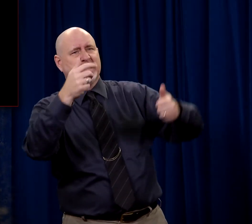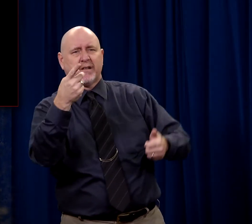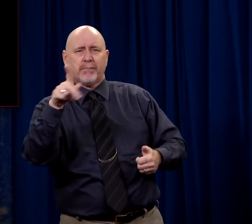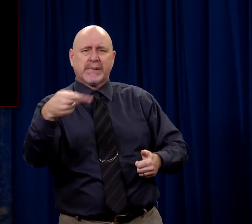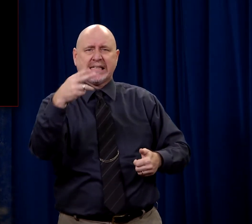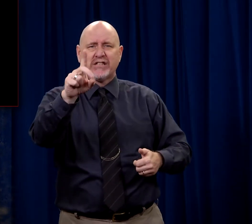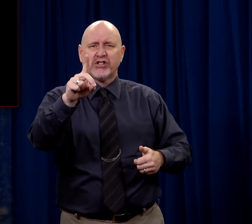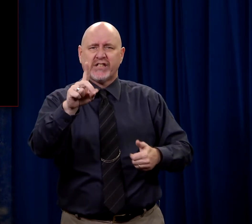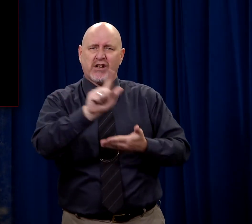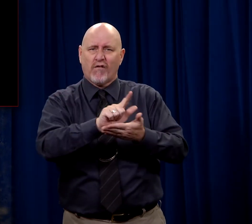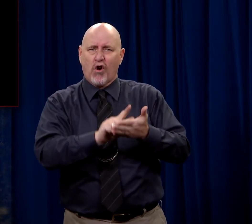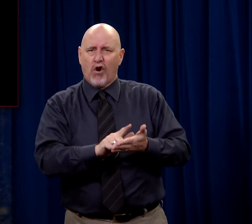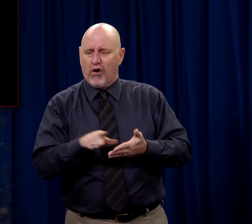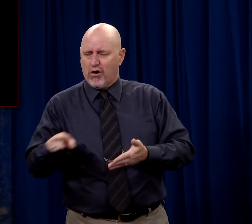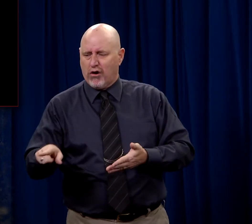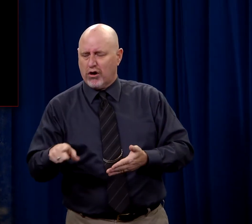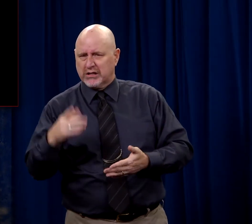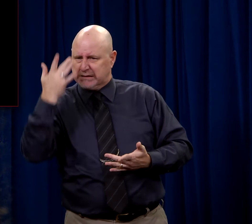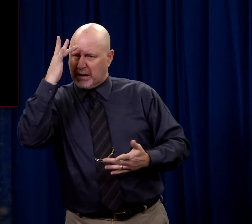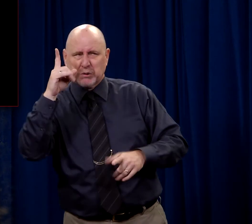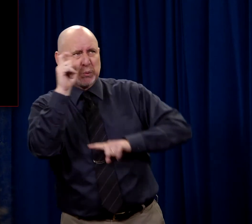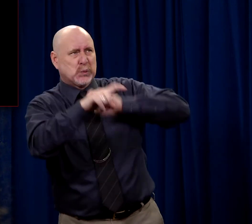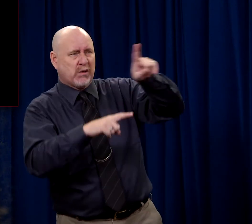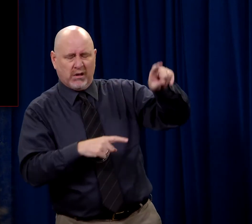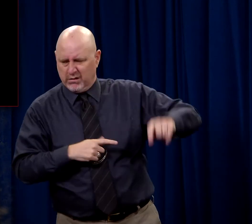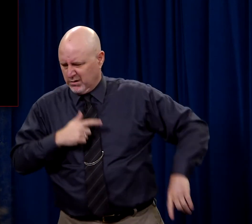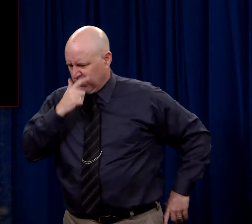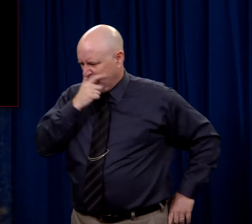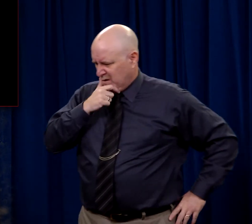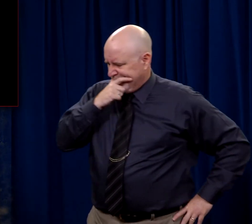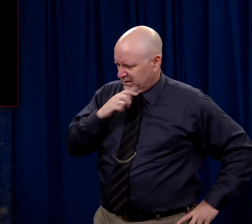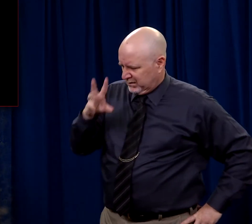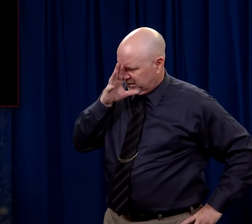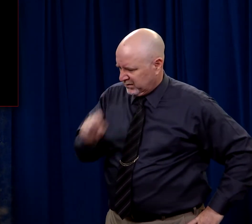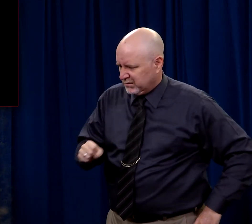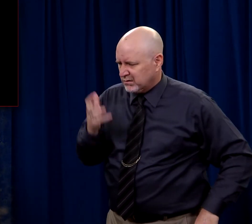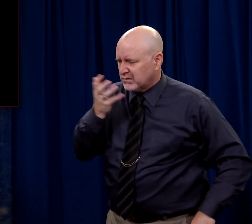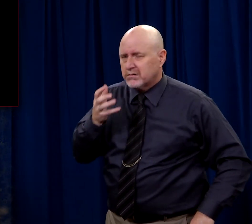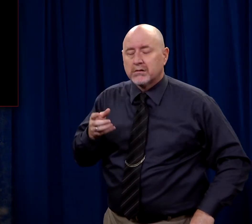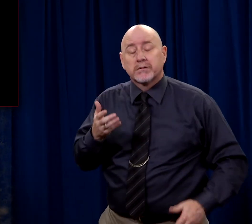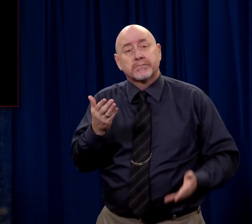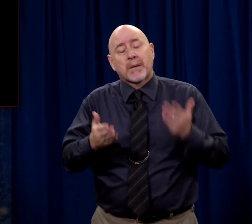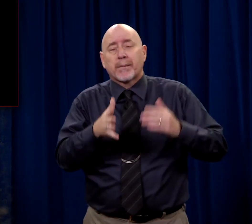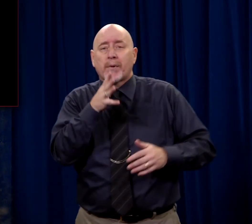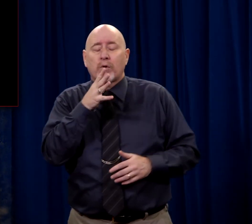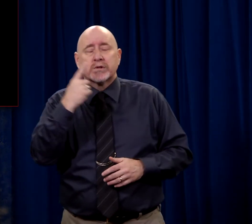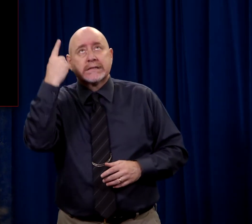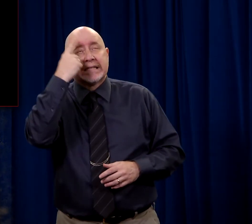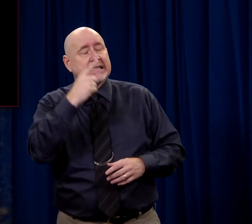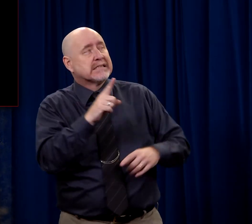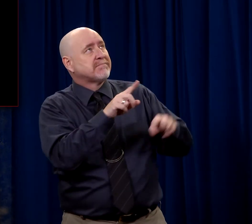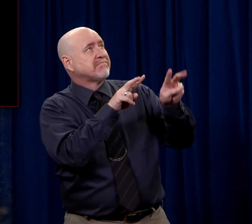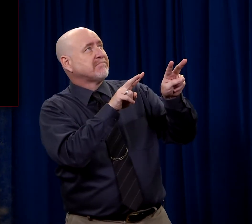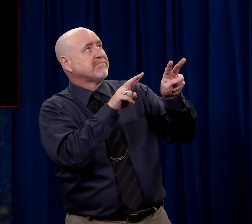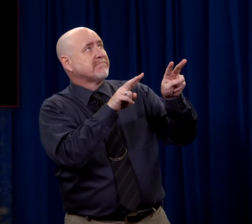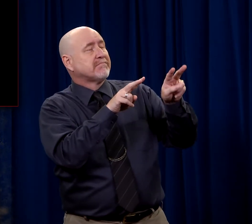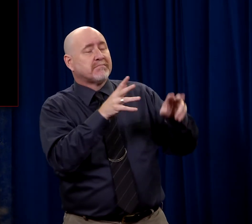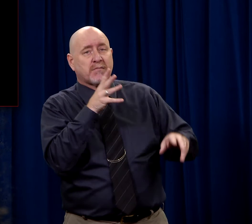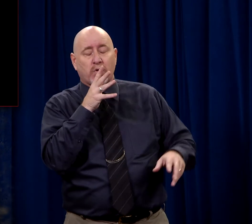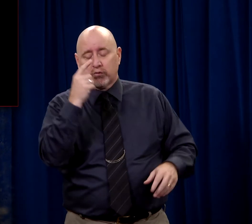law in a way that was intelligent and He would ask questions and they would find it fascinating. Maybe there at the foot of the cross she